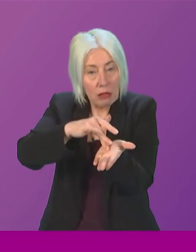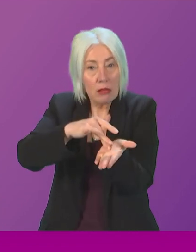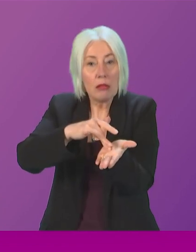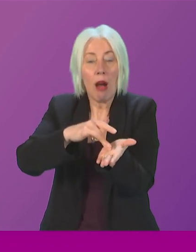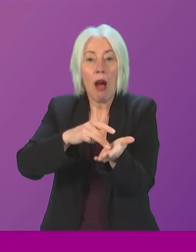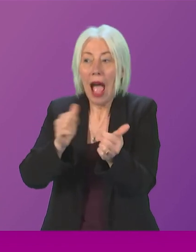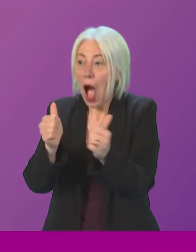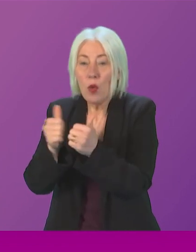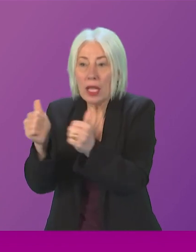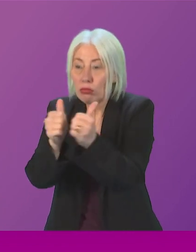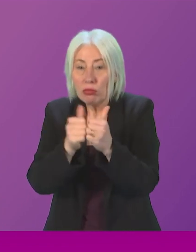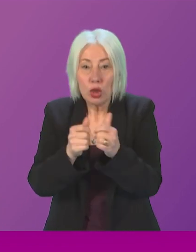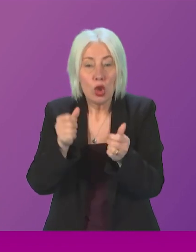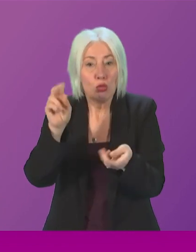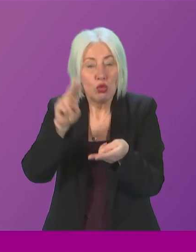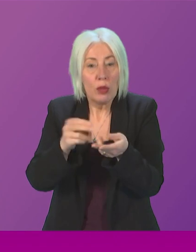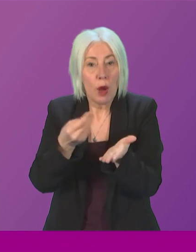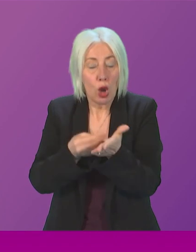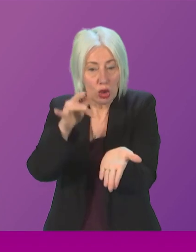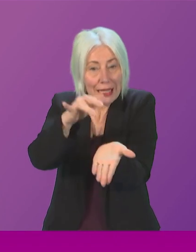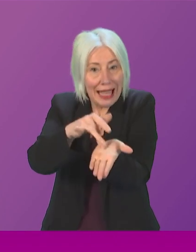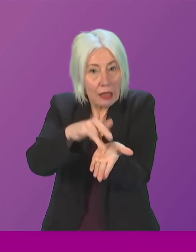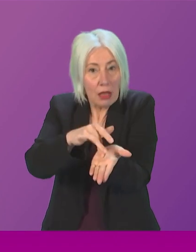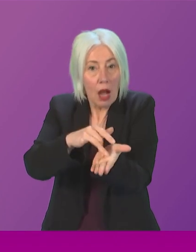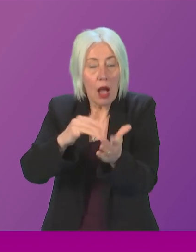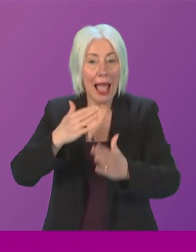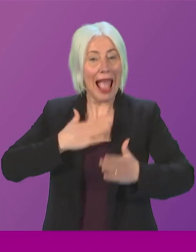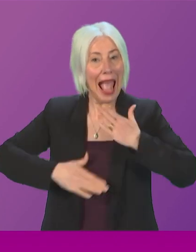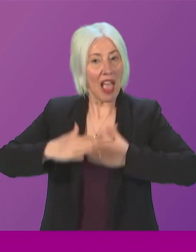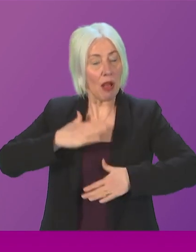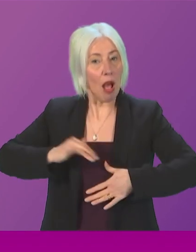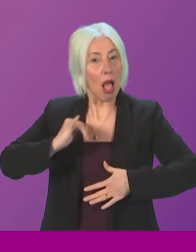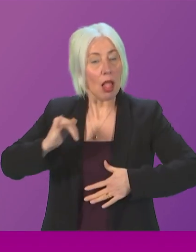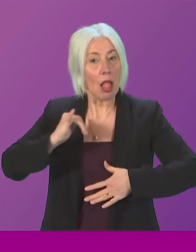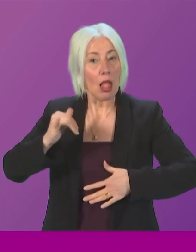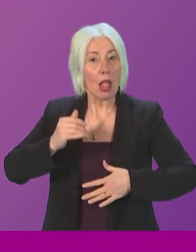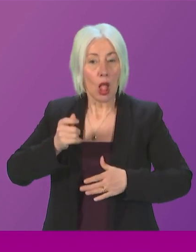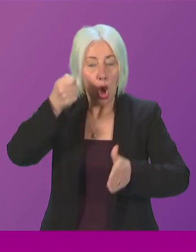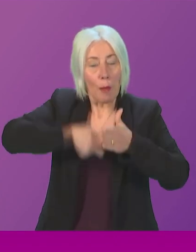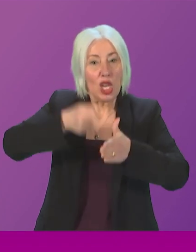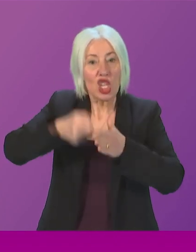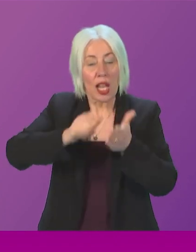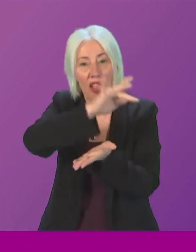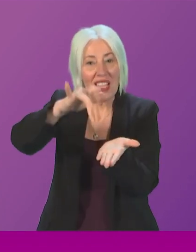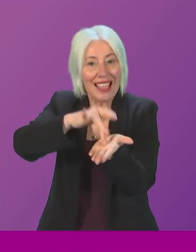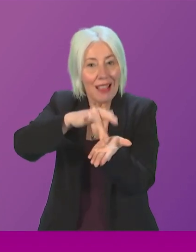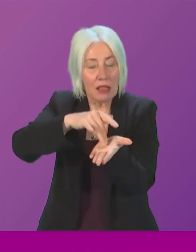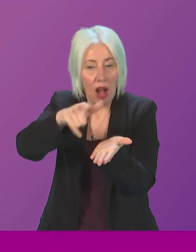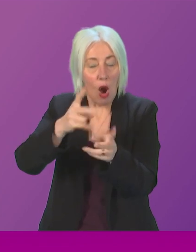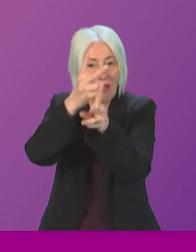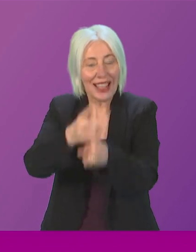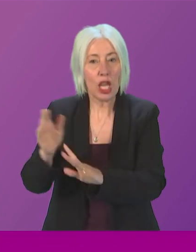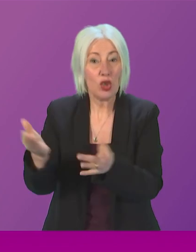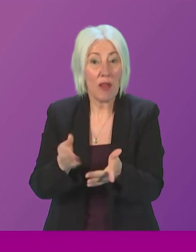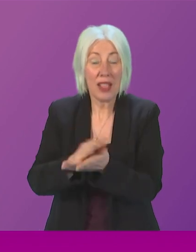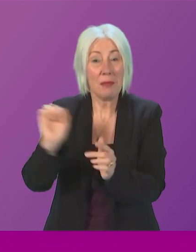at the heart of our plans for our National Care Services, that puts ethical commissioning at the heart of our National Care Service, is wholly opposed